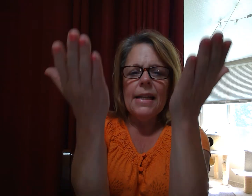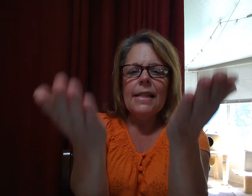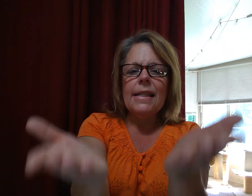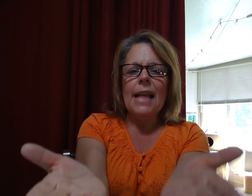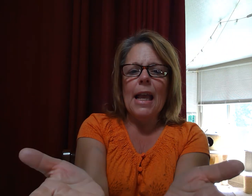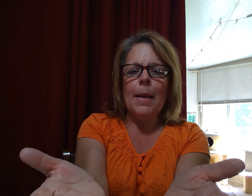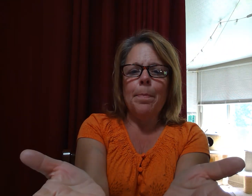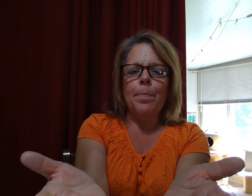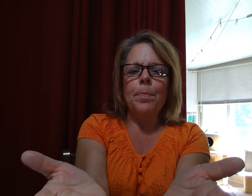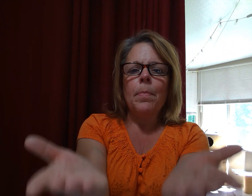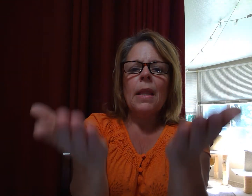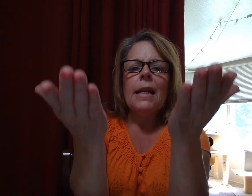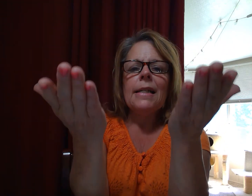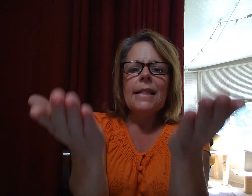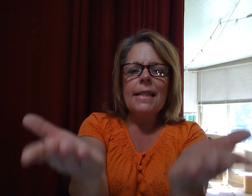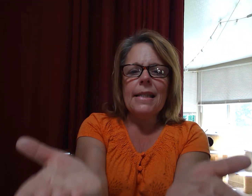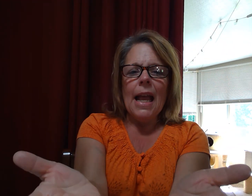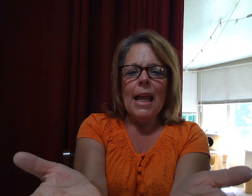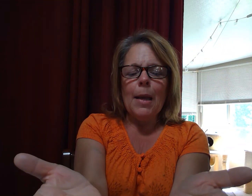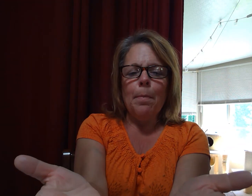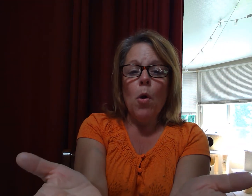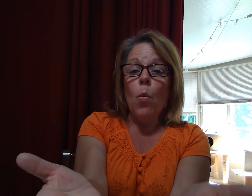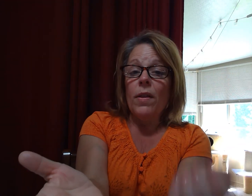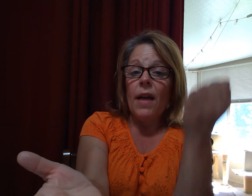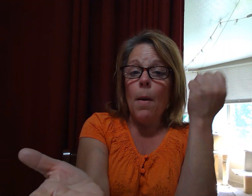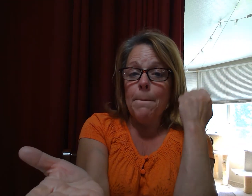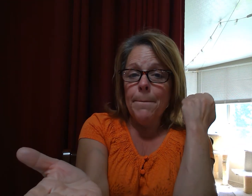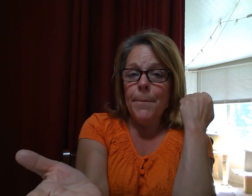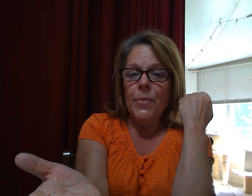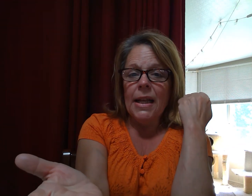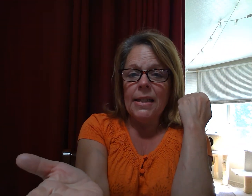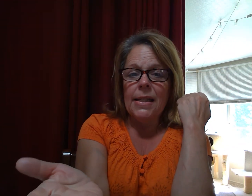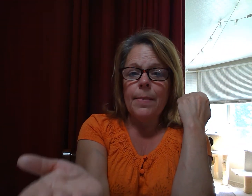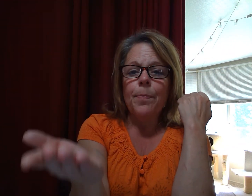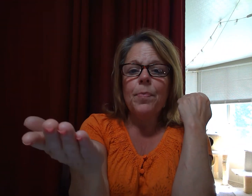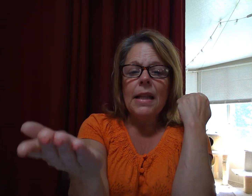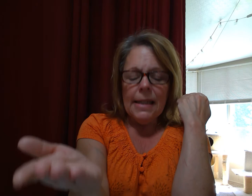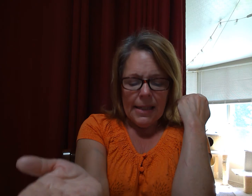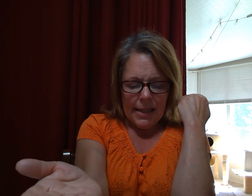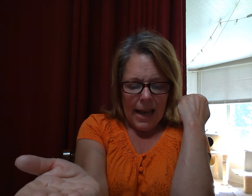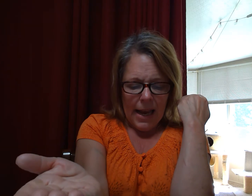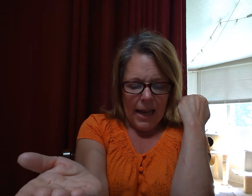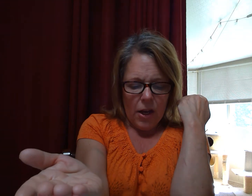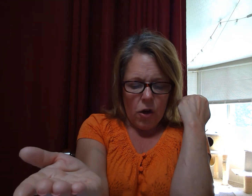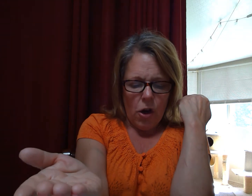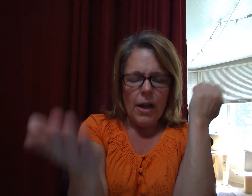same. Same. Without n. It's say. Good.